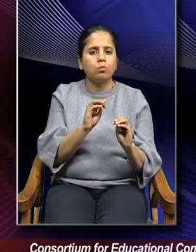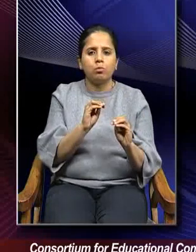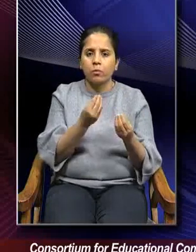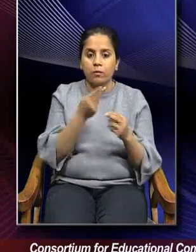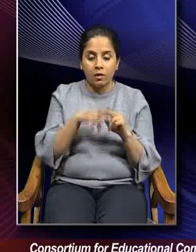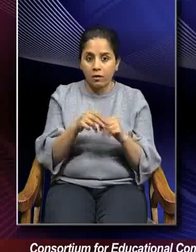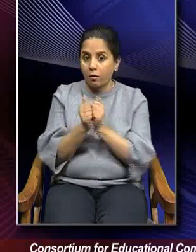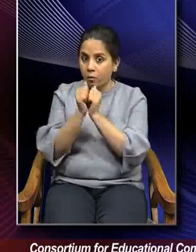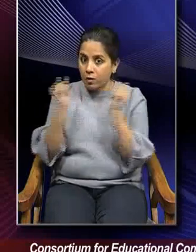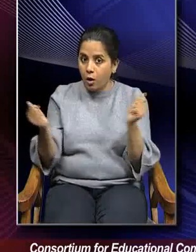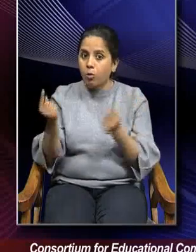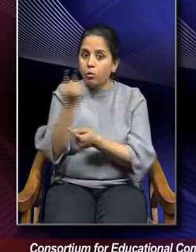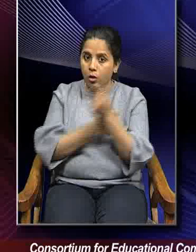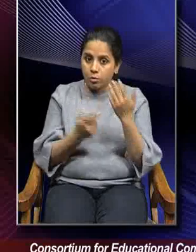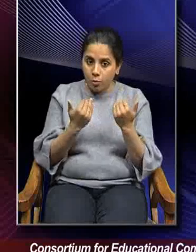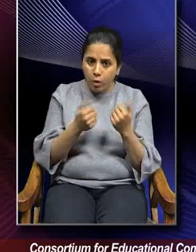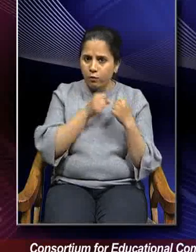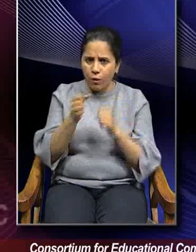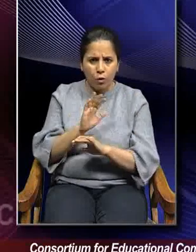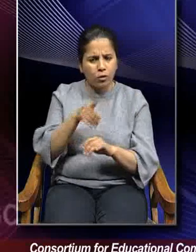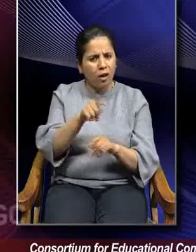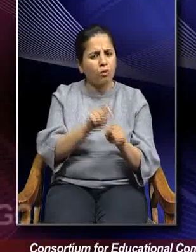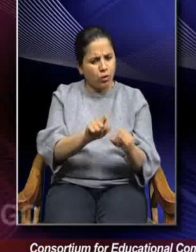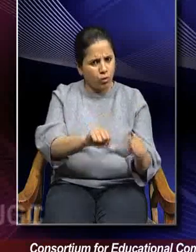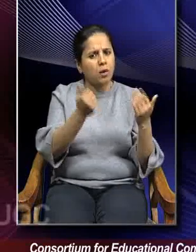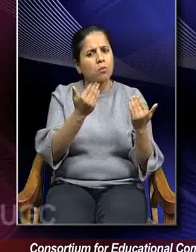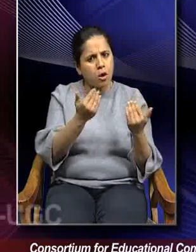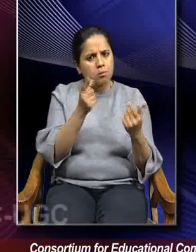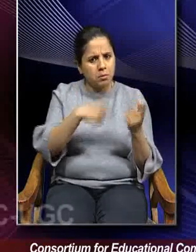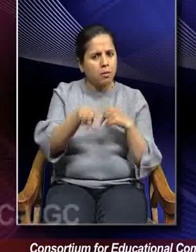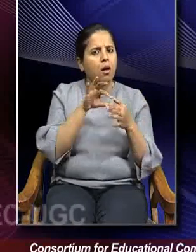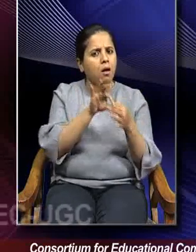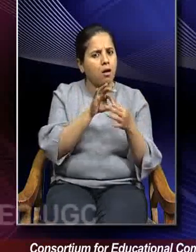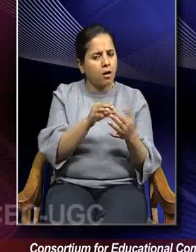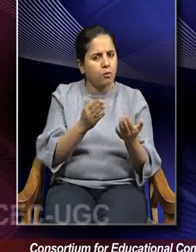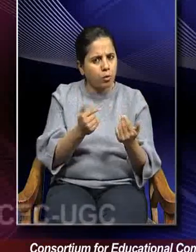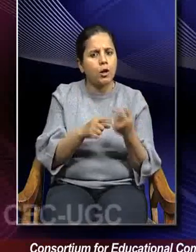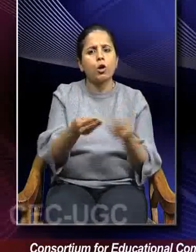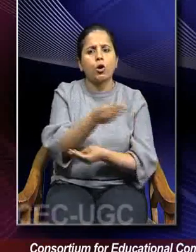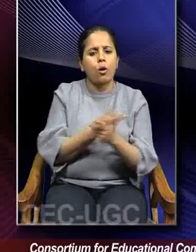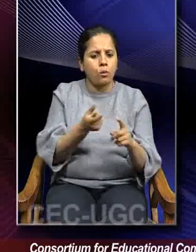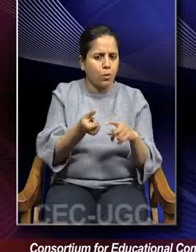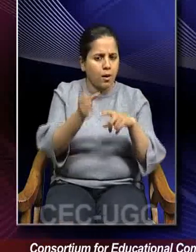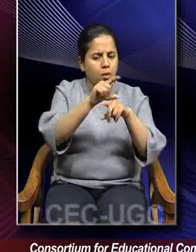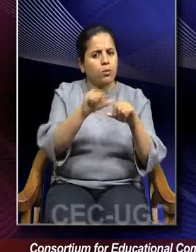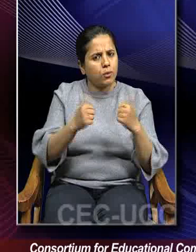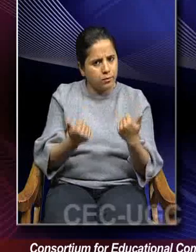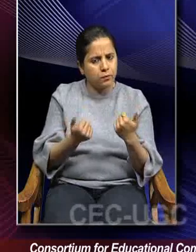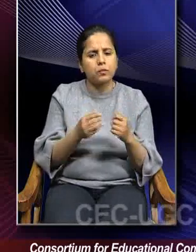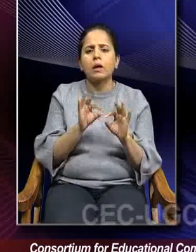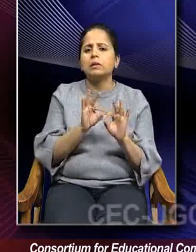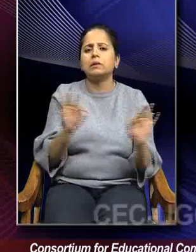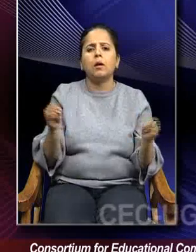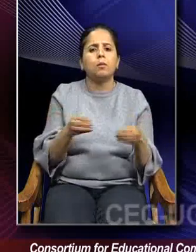without politics and brute forces, you can get your work done with human relationship and economic approach? By simply giving